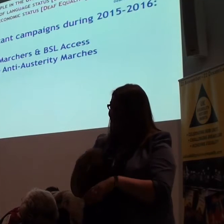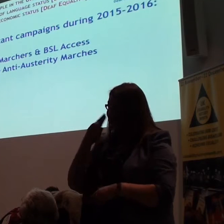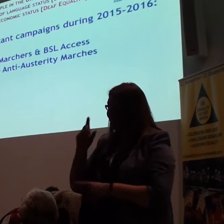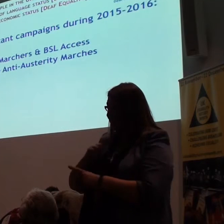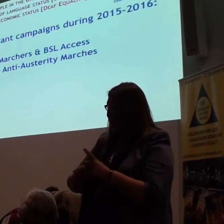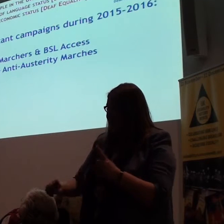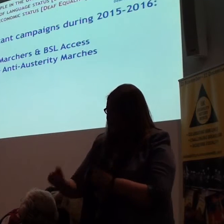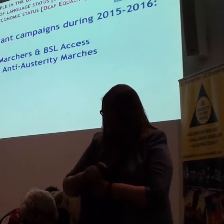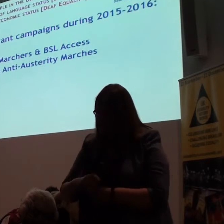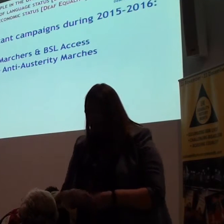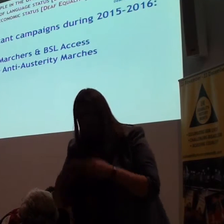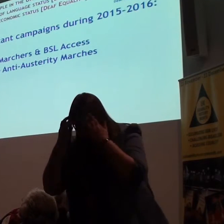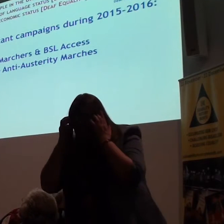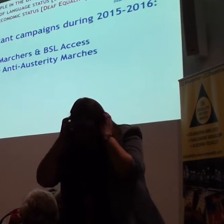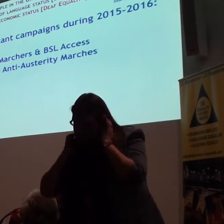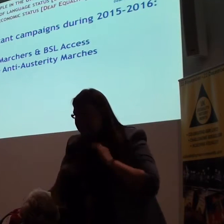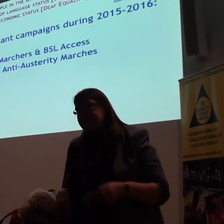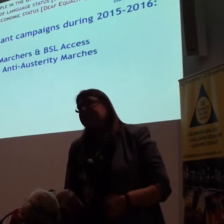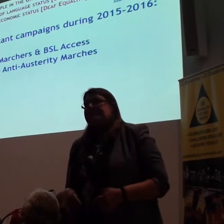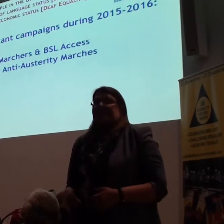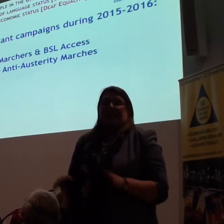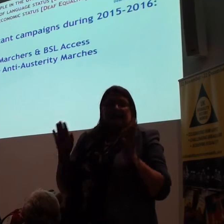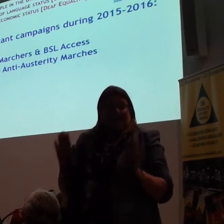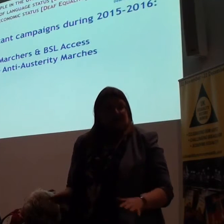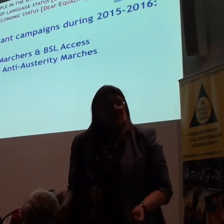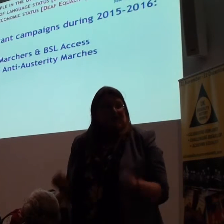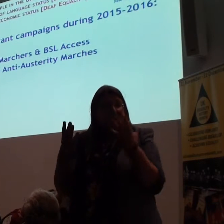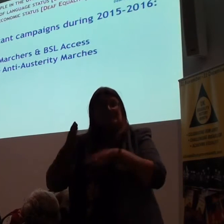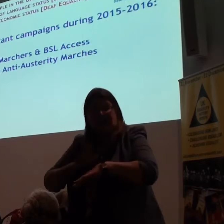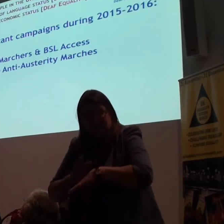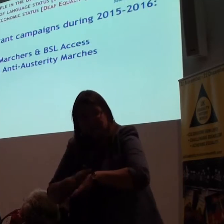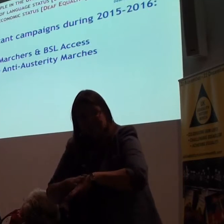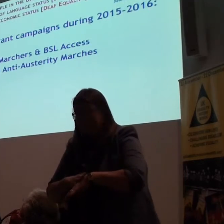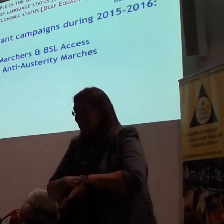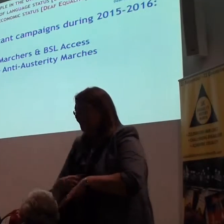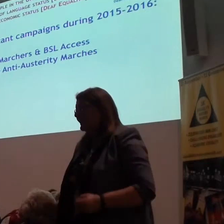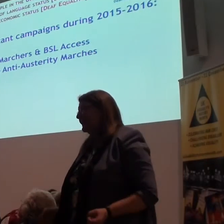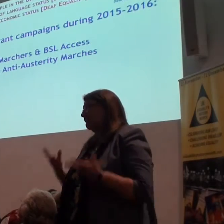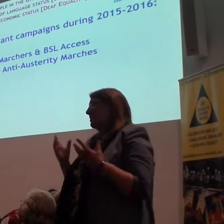However, at the same time, in the community, they give up their time.